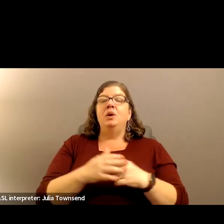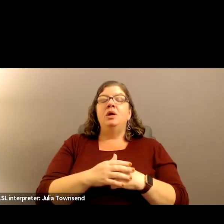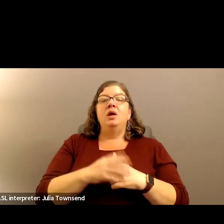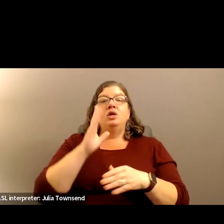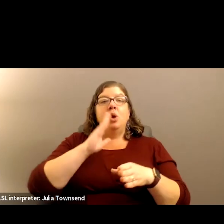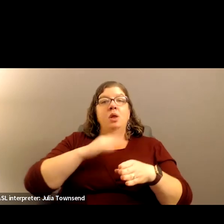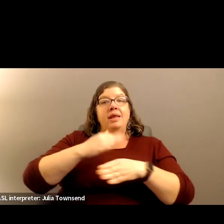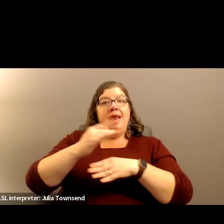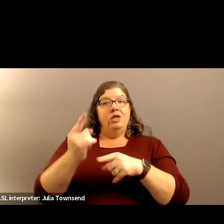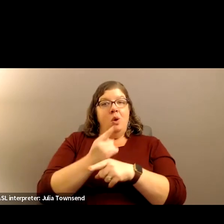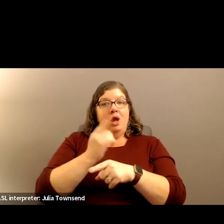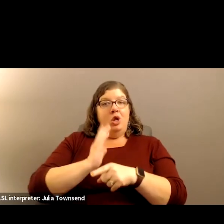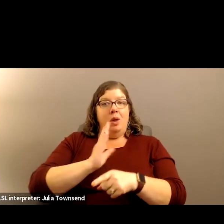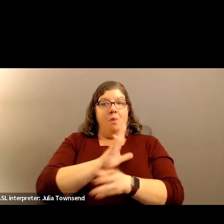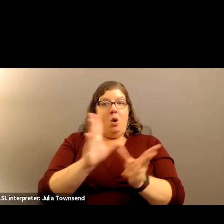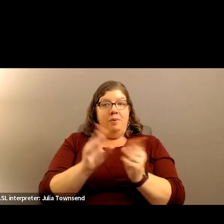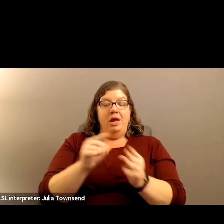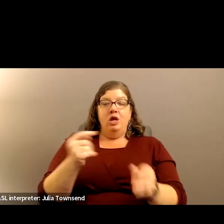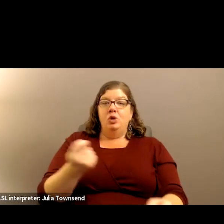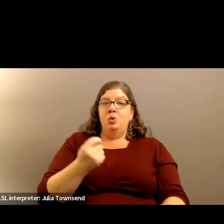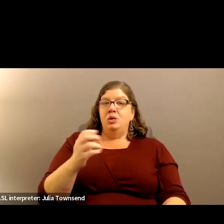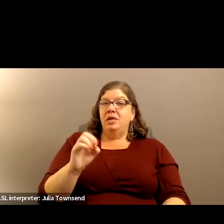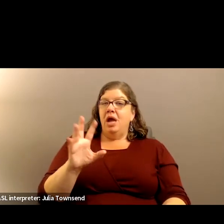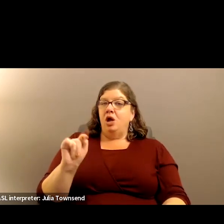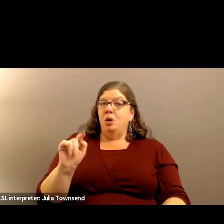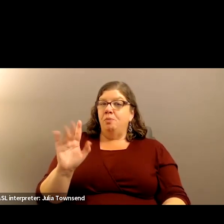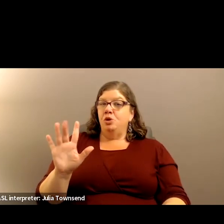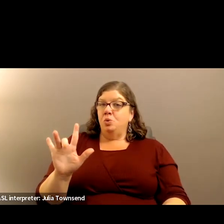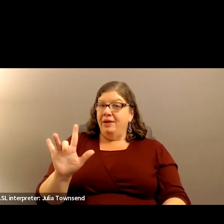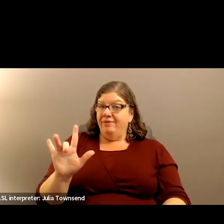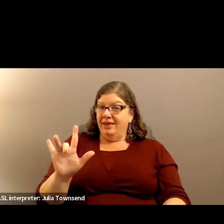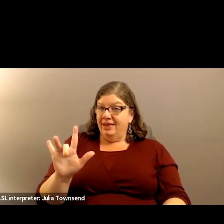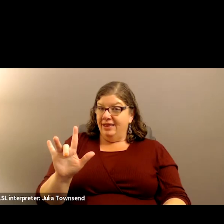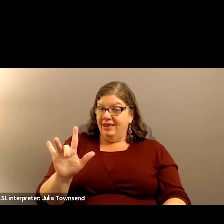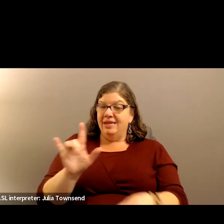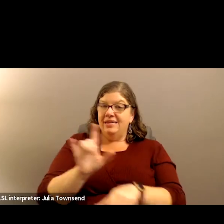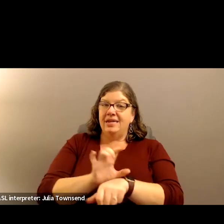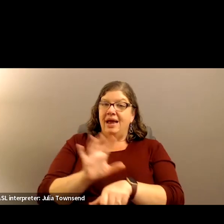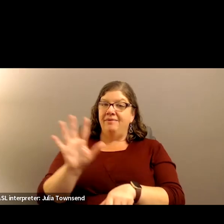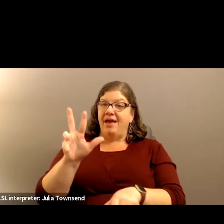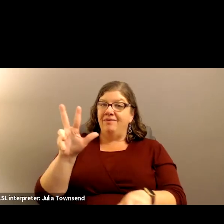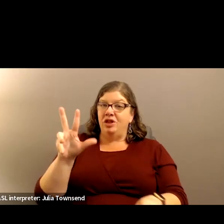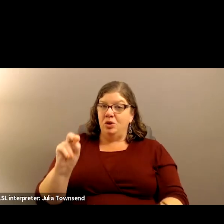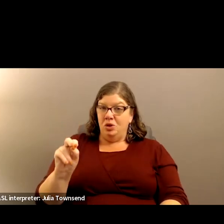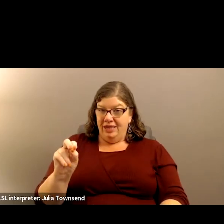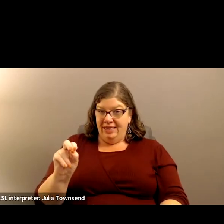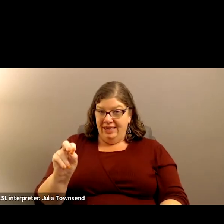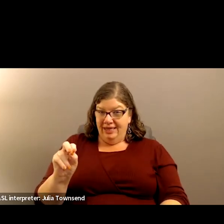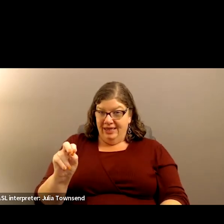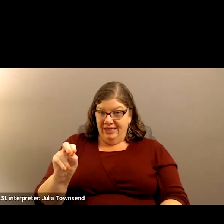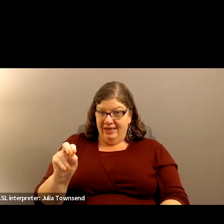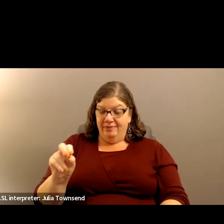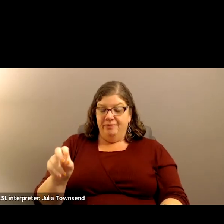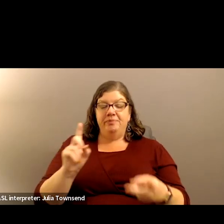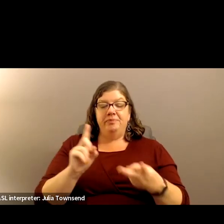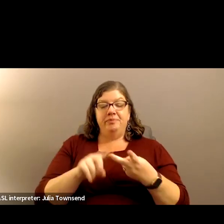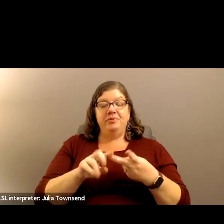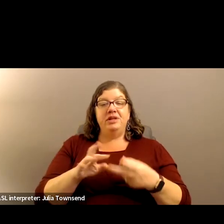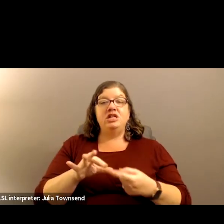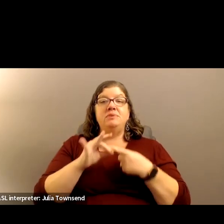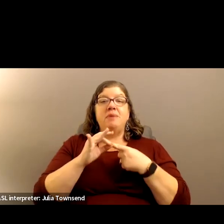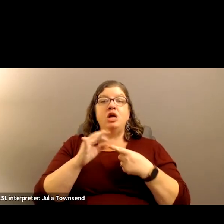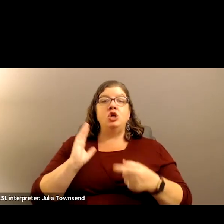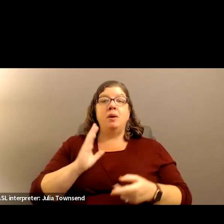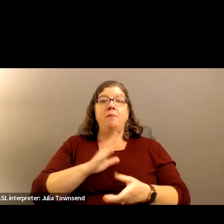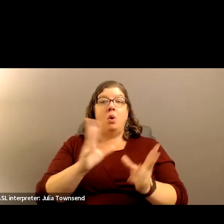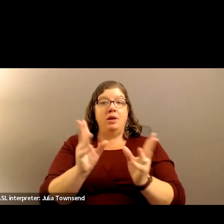regular board meeting will be Tuesday, October 25th at 530. And then the special board